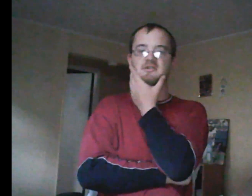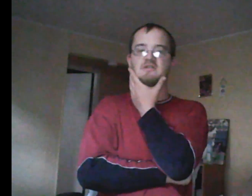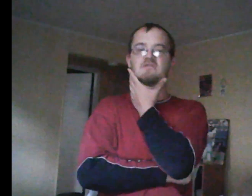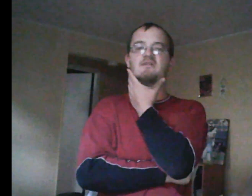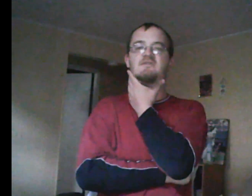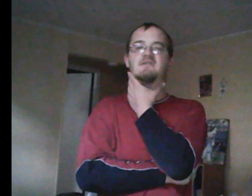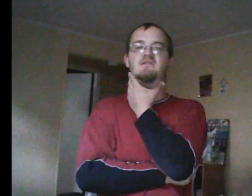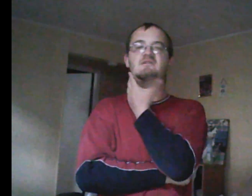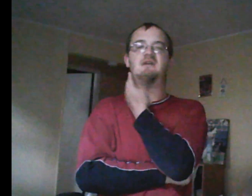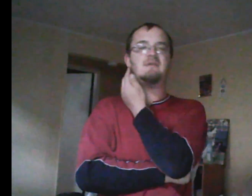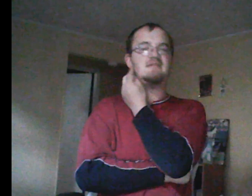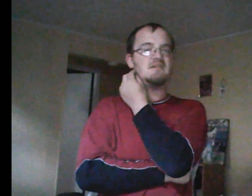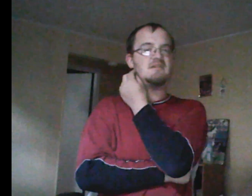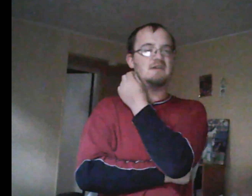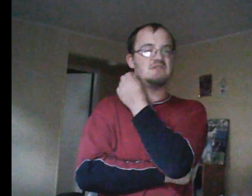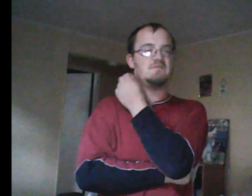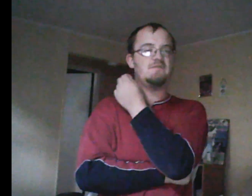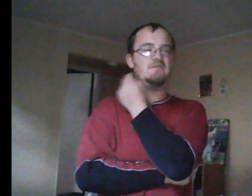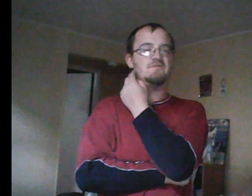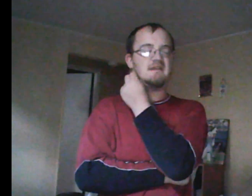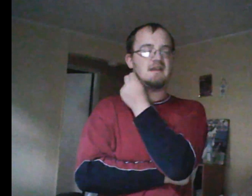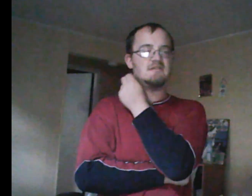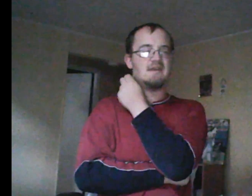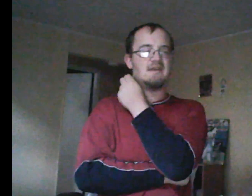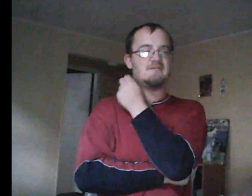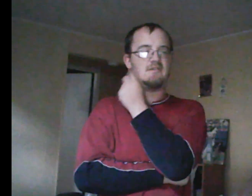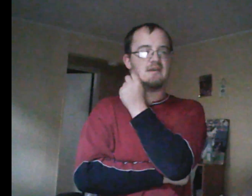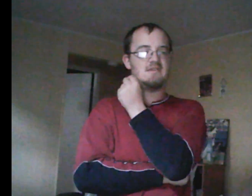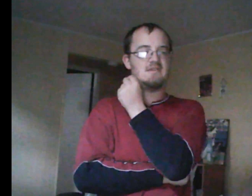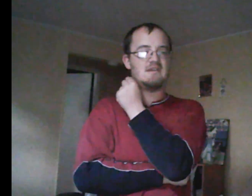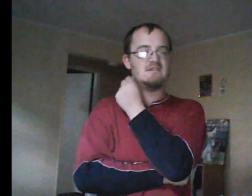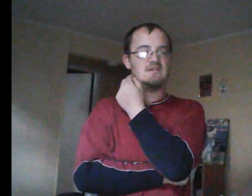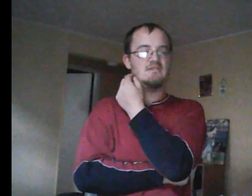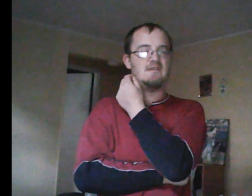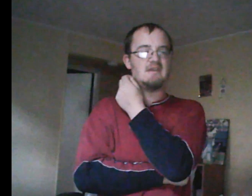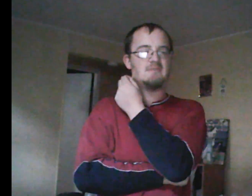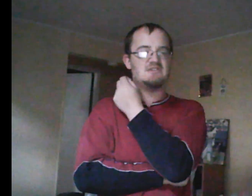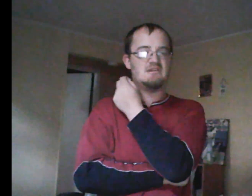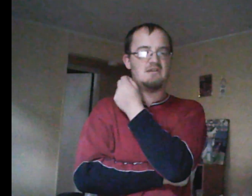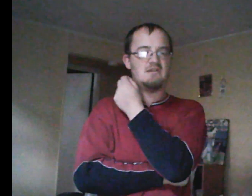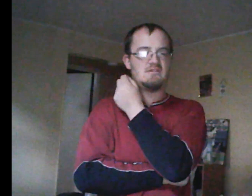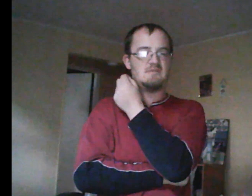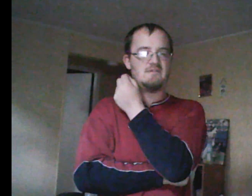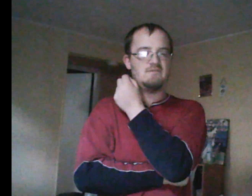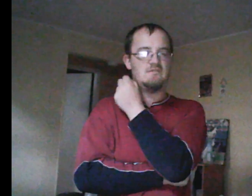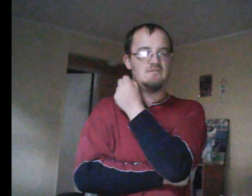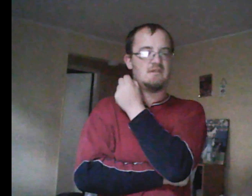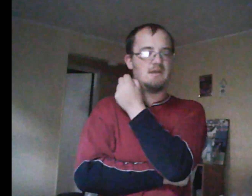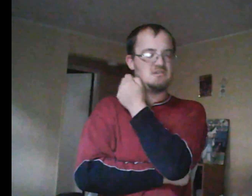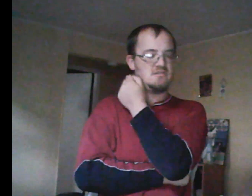Emma does apologize for the food fight into the cafeteria and says that, you don't have to like my genetically modified foods options and all that. That's